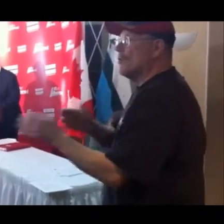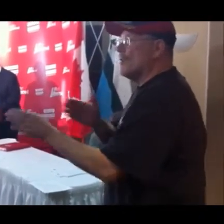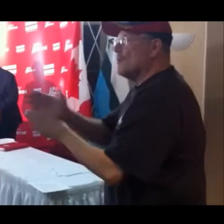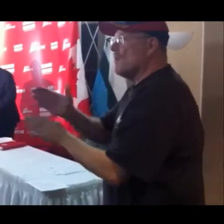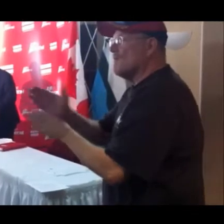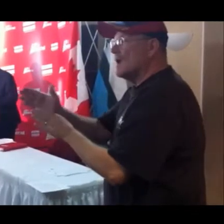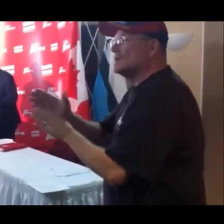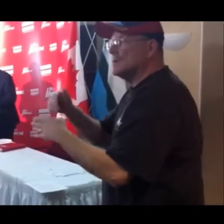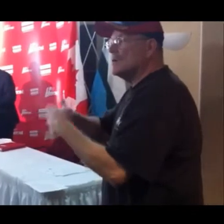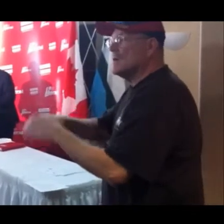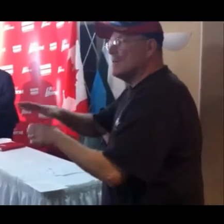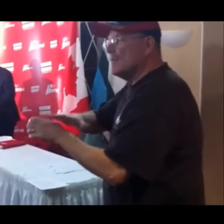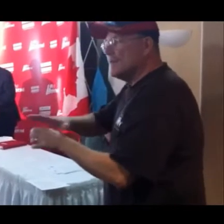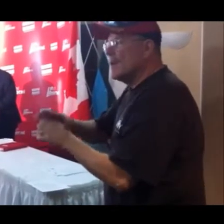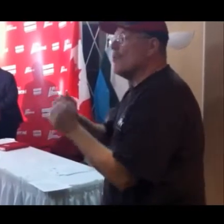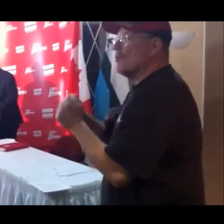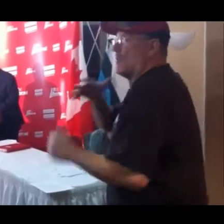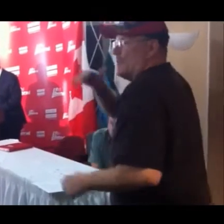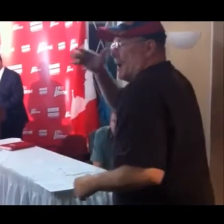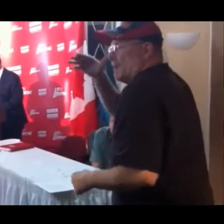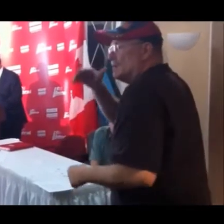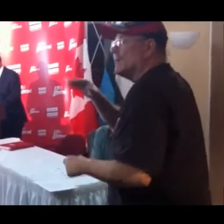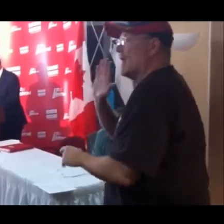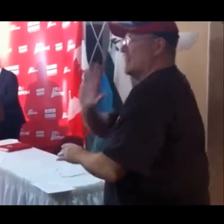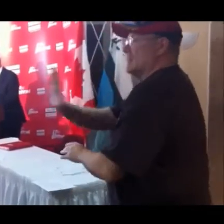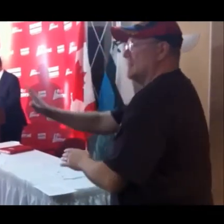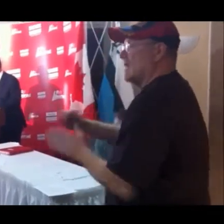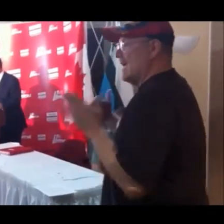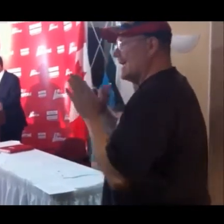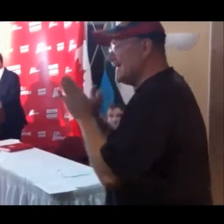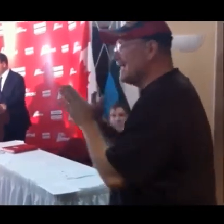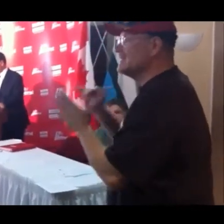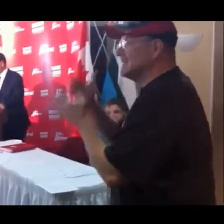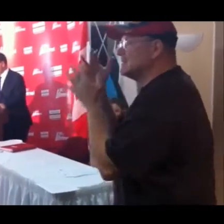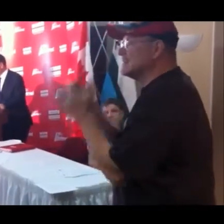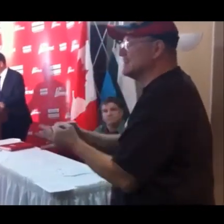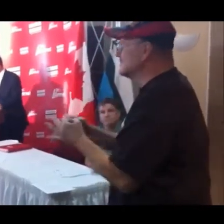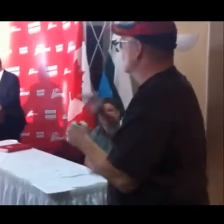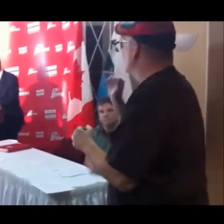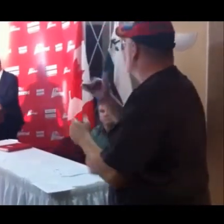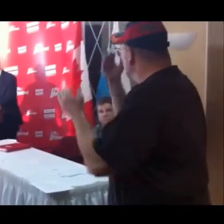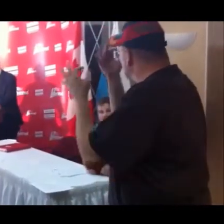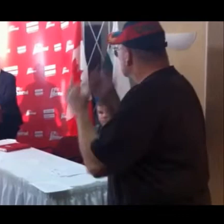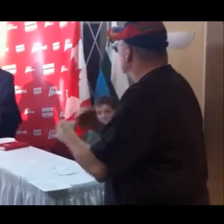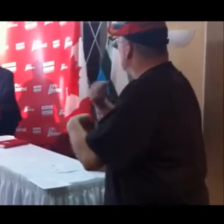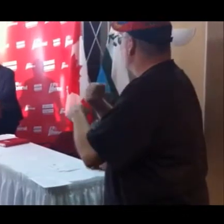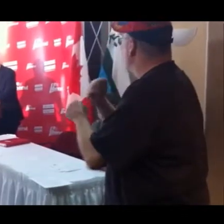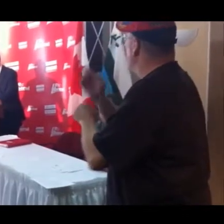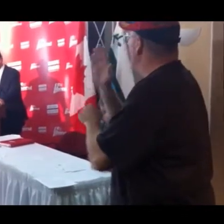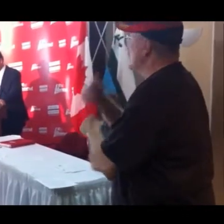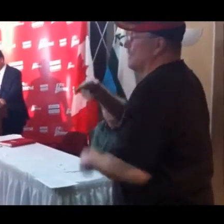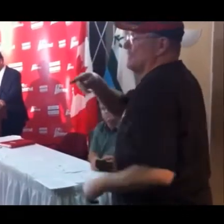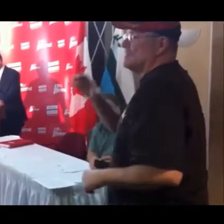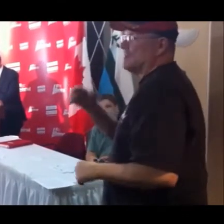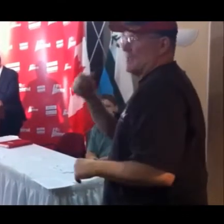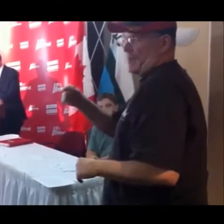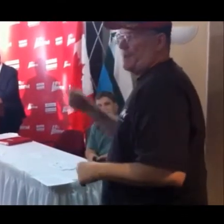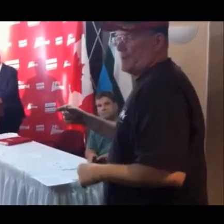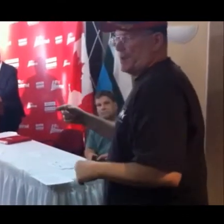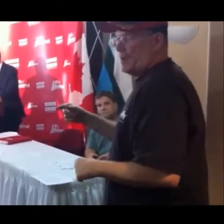against this decision since it was made by the PC government